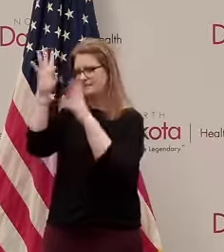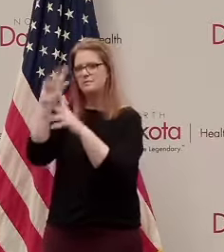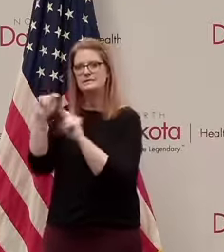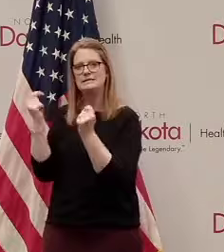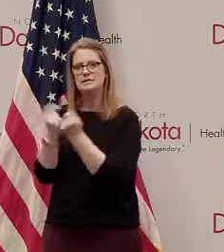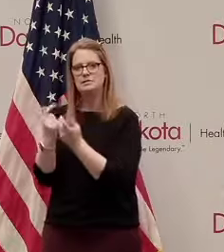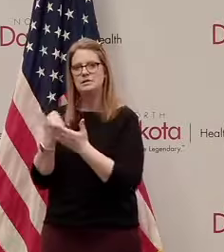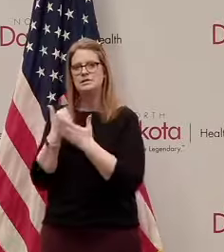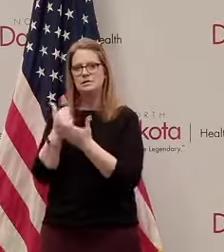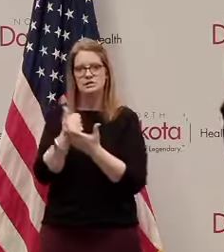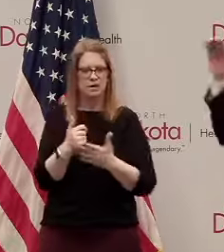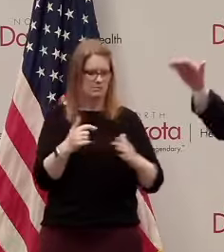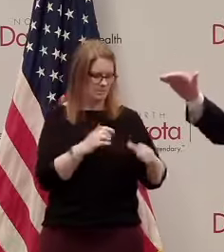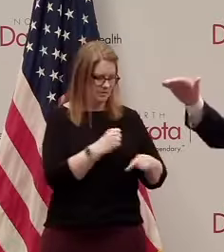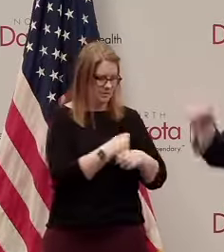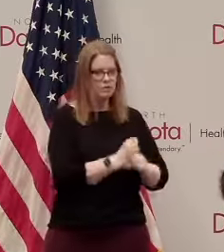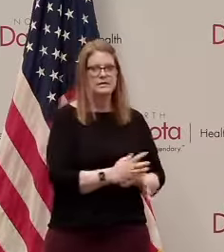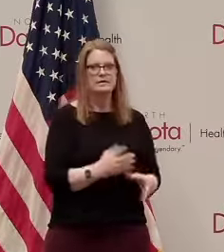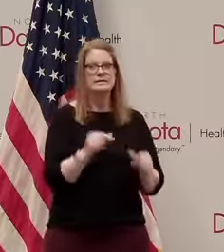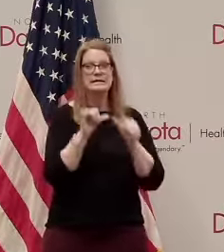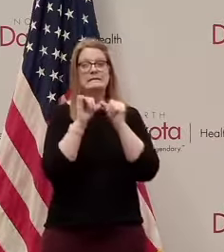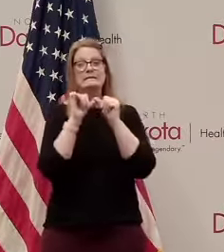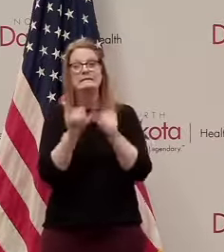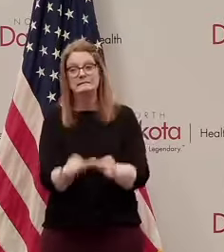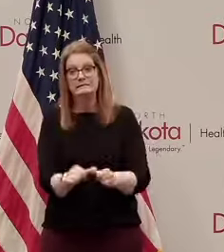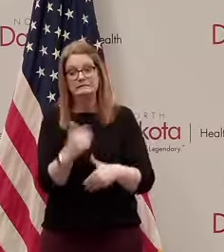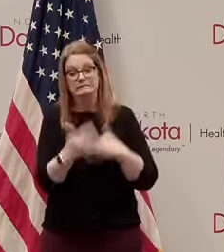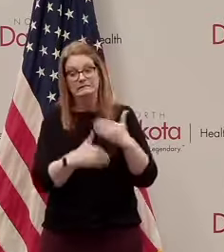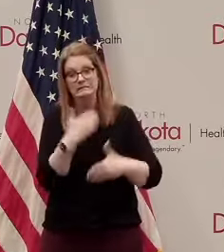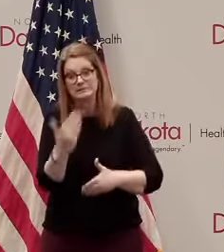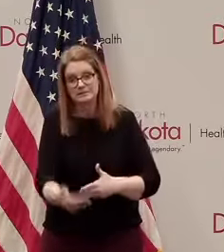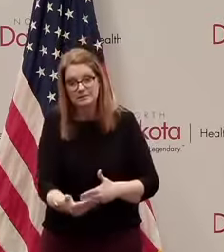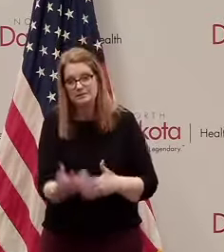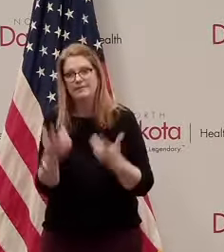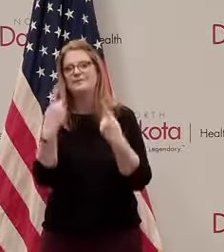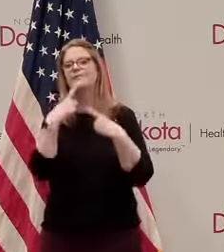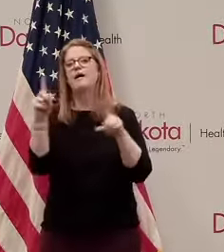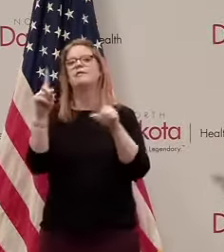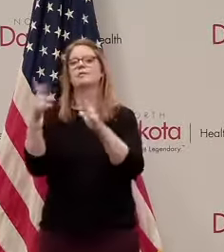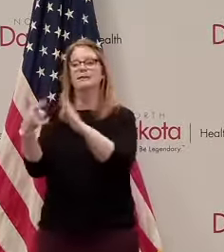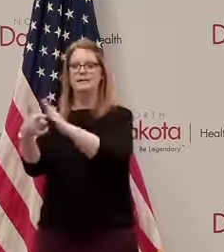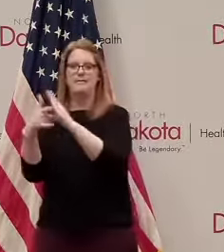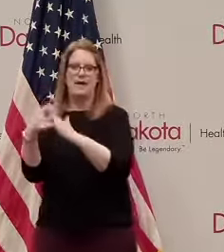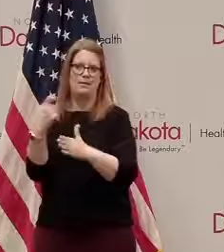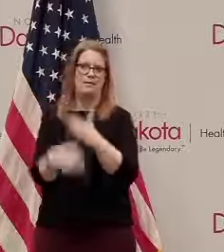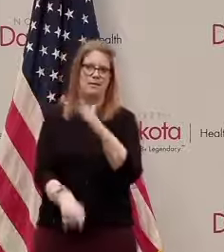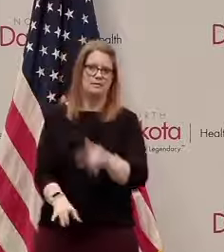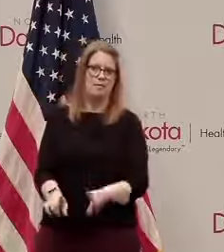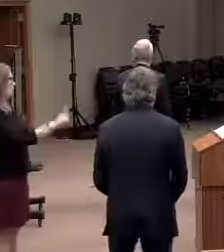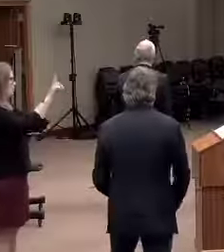many of our producers stay alive till the other side when the demand and the price come back up thank you governor